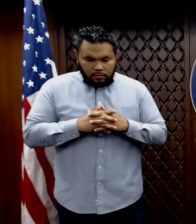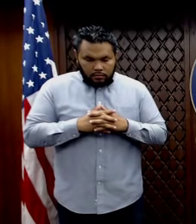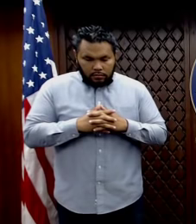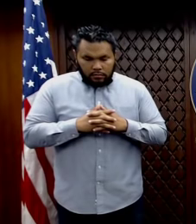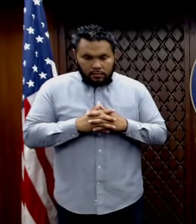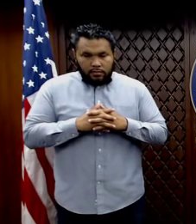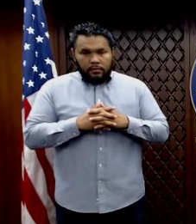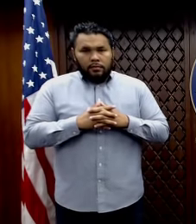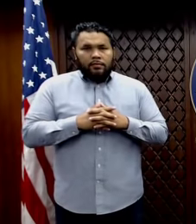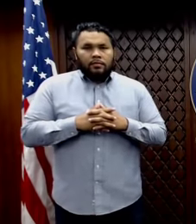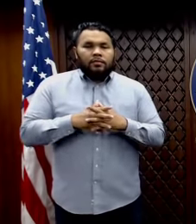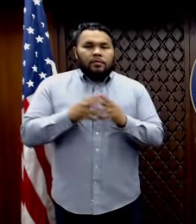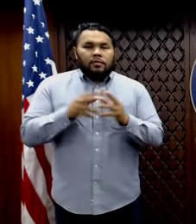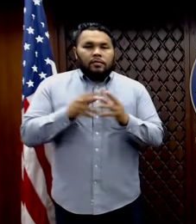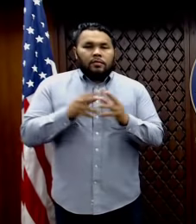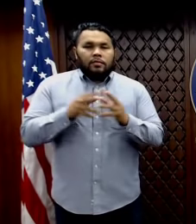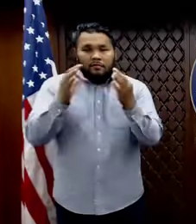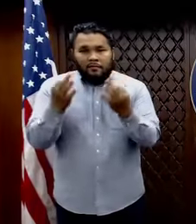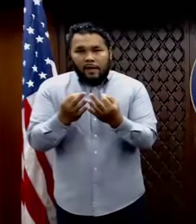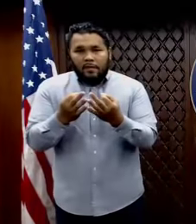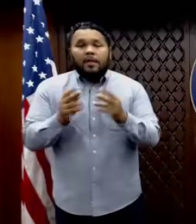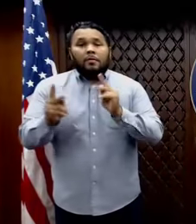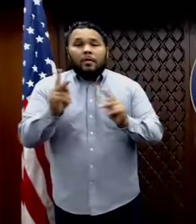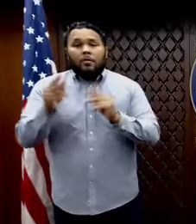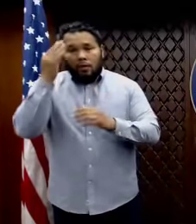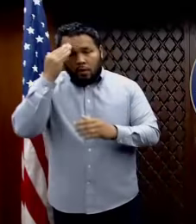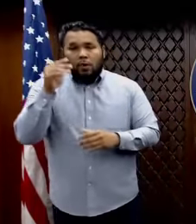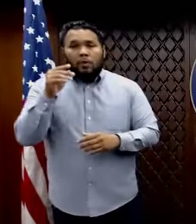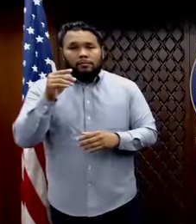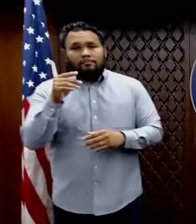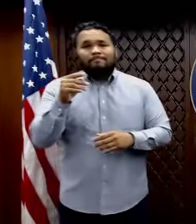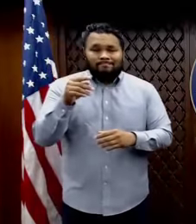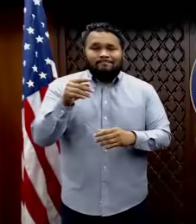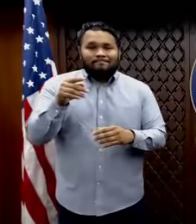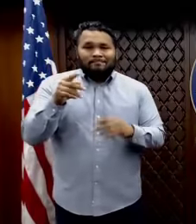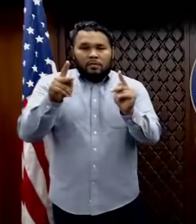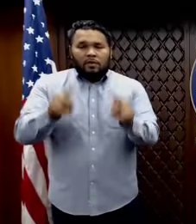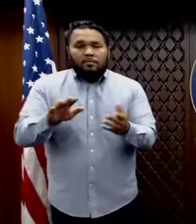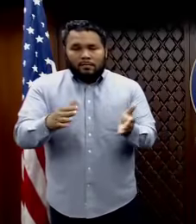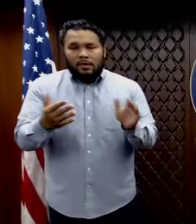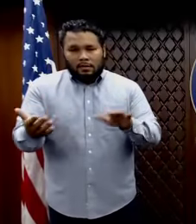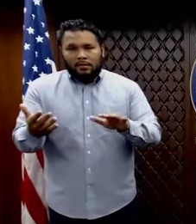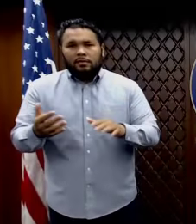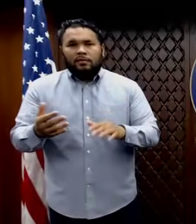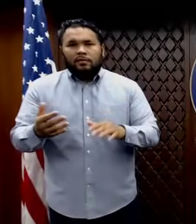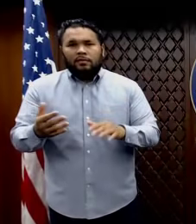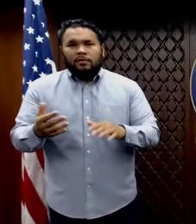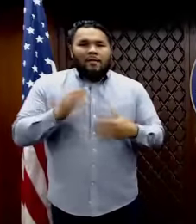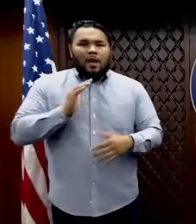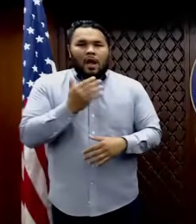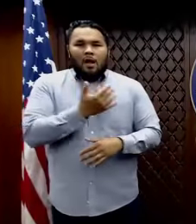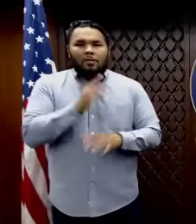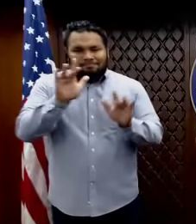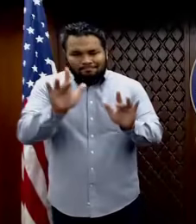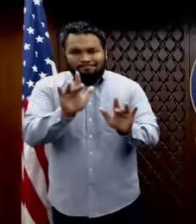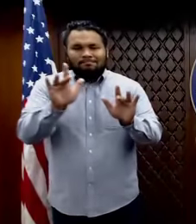To his family and those who knew him, you have our deepest condolences. It has been over two weeks since